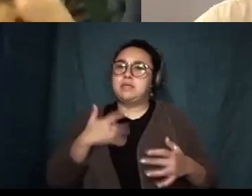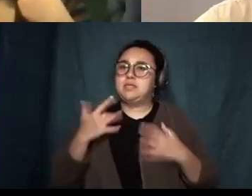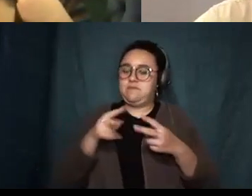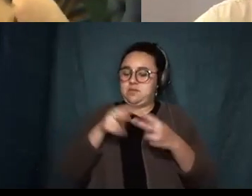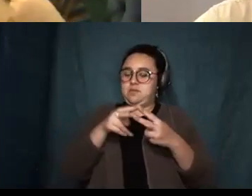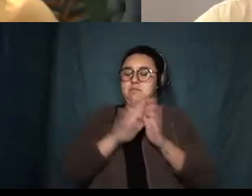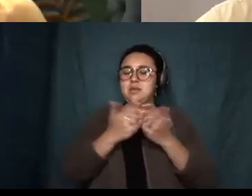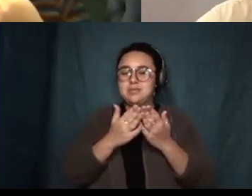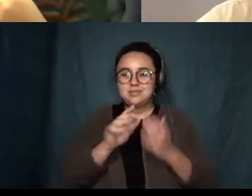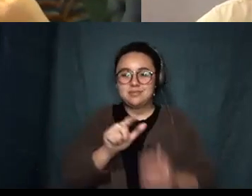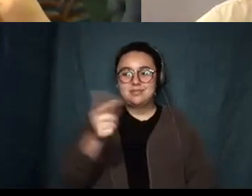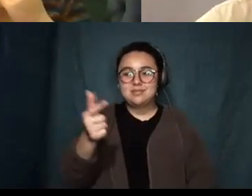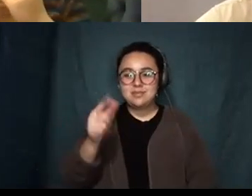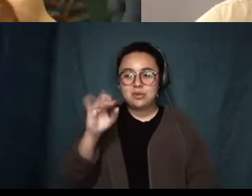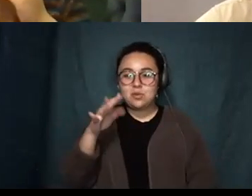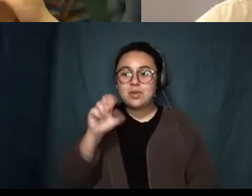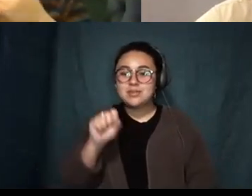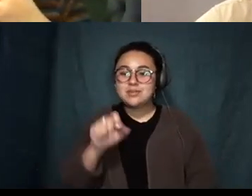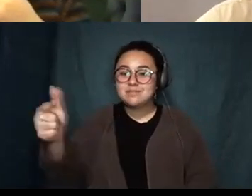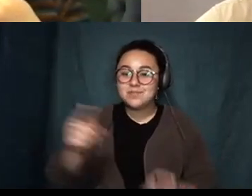Chris now I'm gonna kick that question over to you